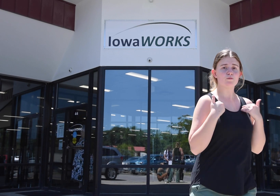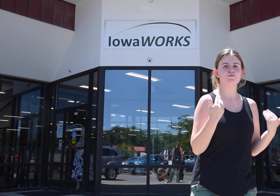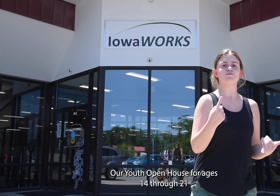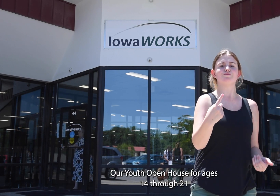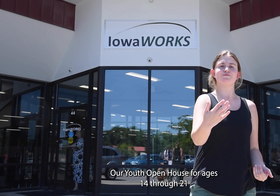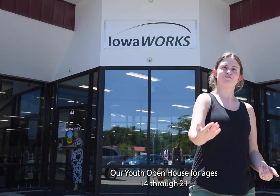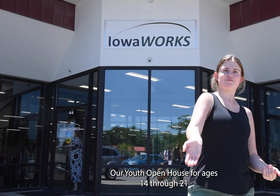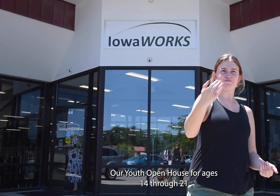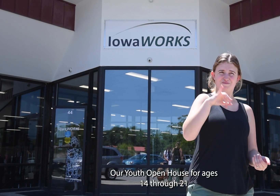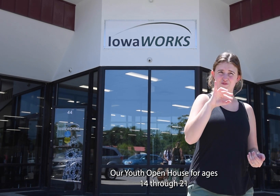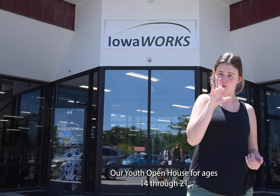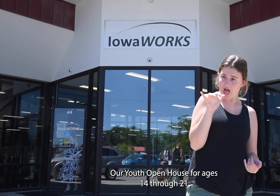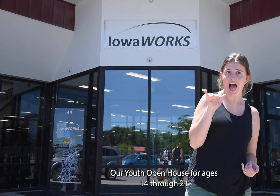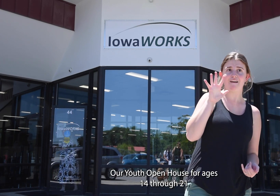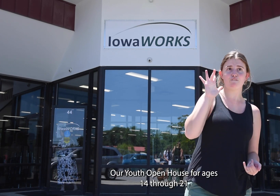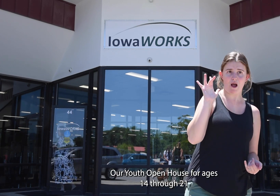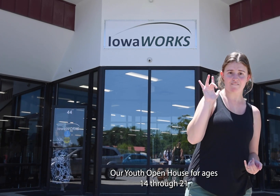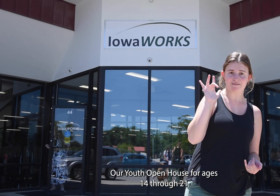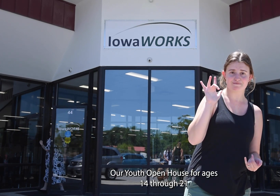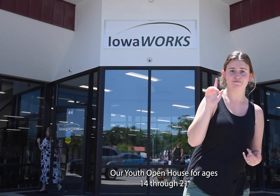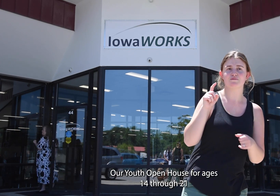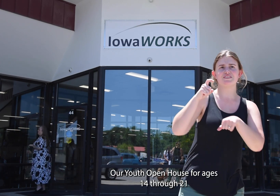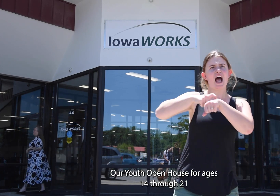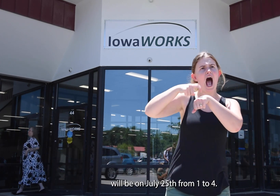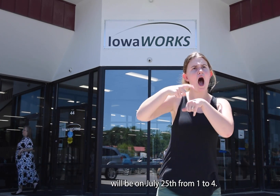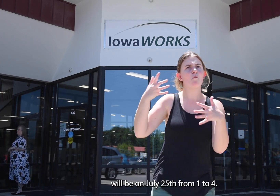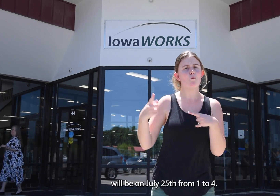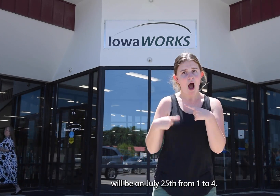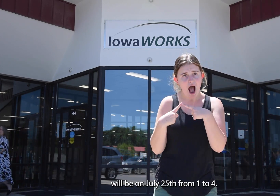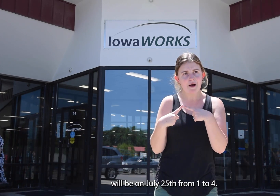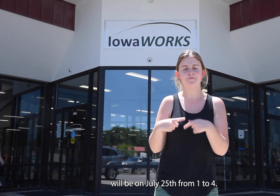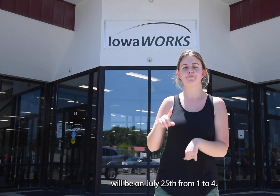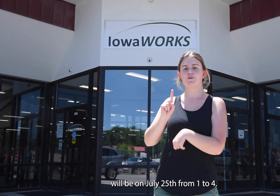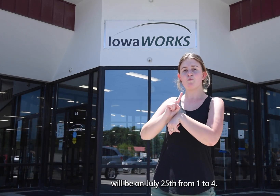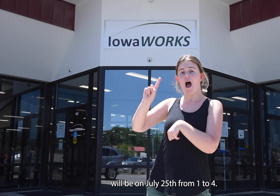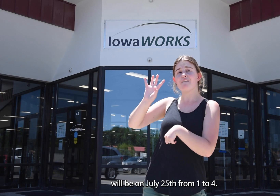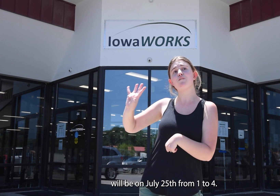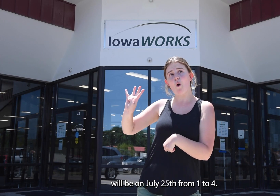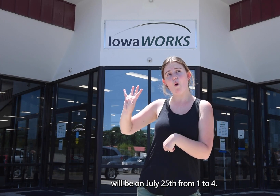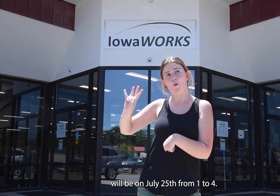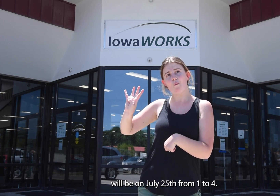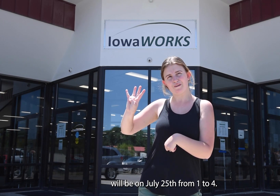Our youth open house for ages 14 through 21 will be on July 25th from 1 to 4.